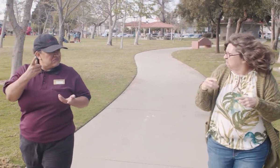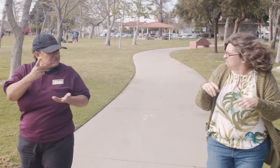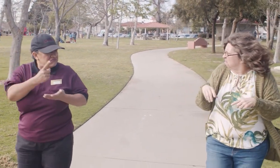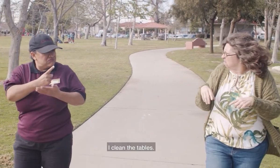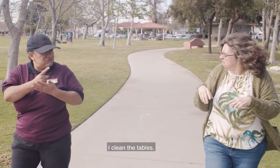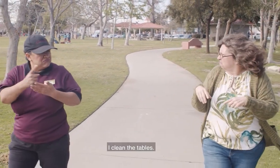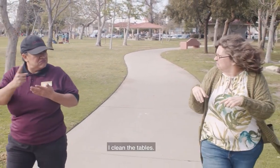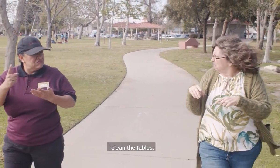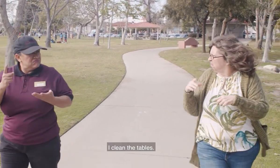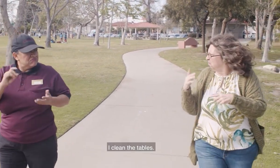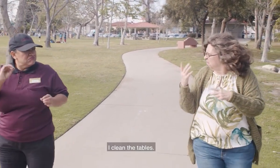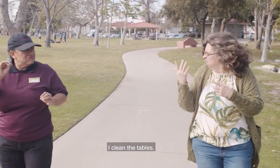I clean the tables.